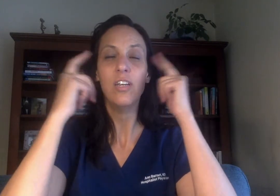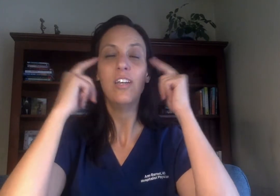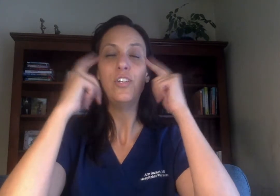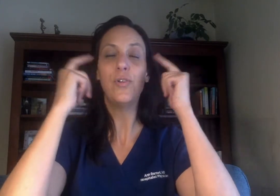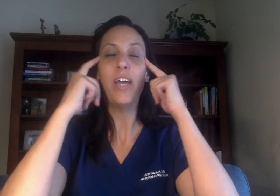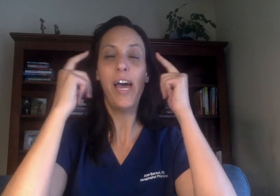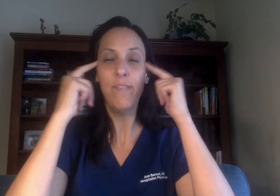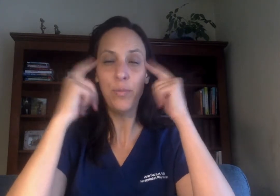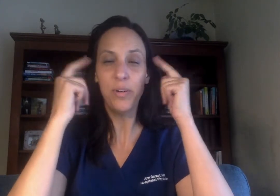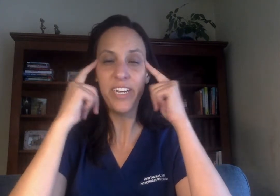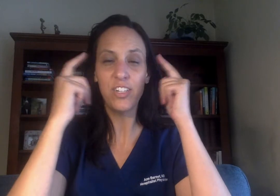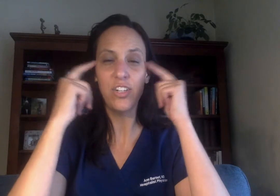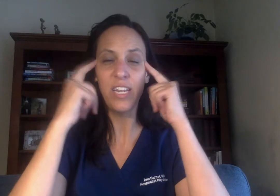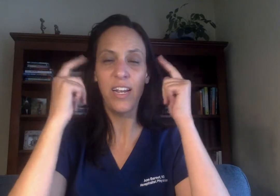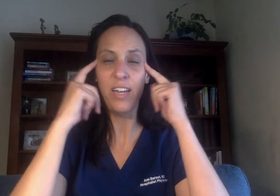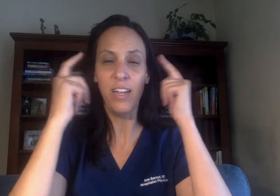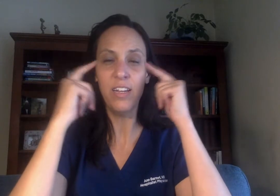Do I have the protection that I need?